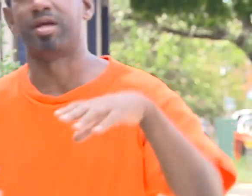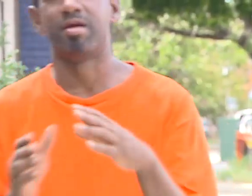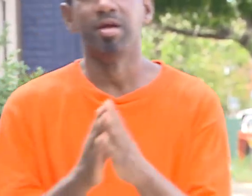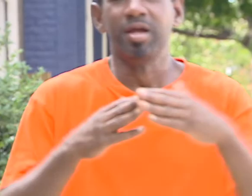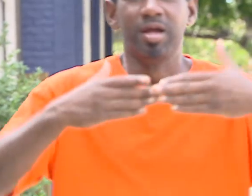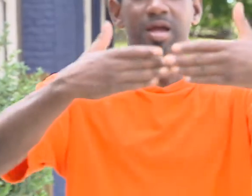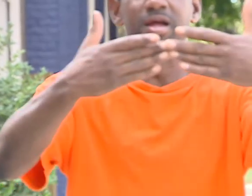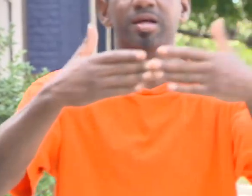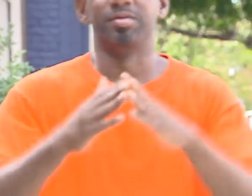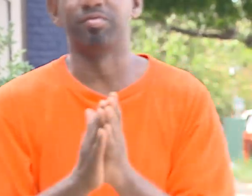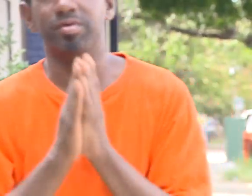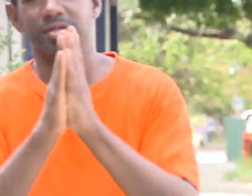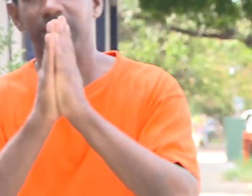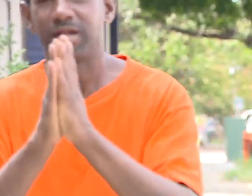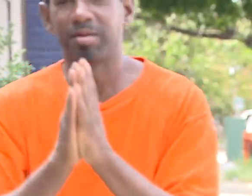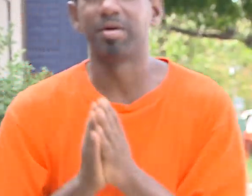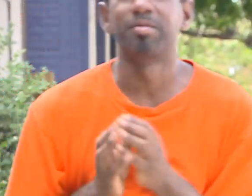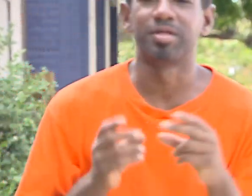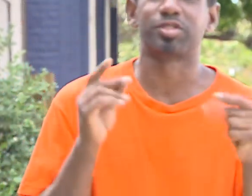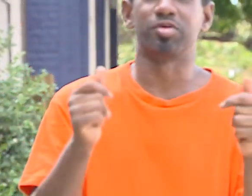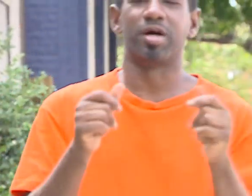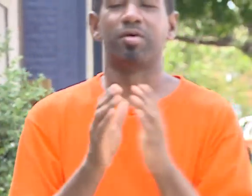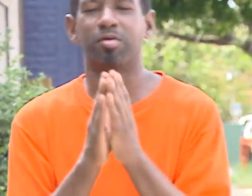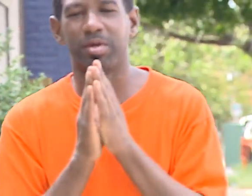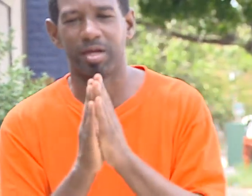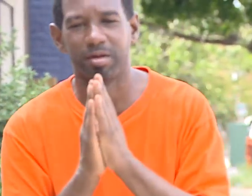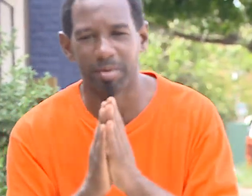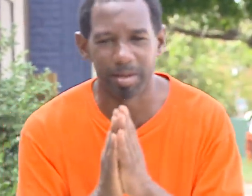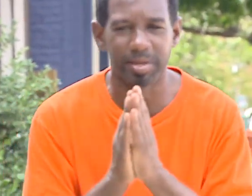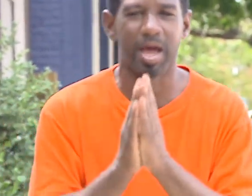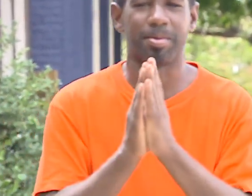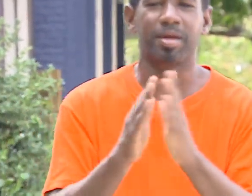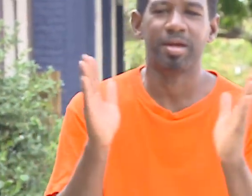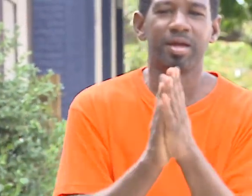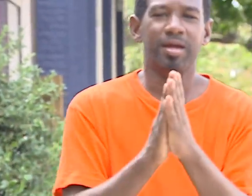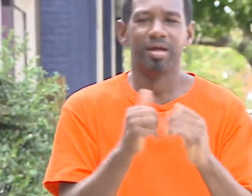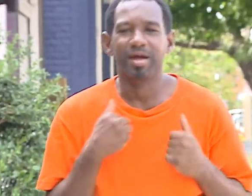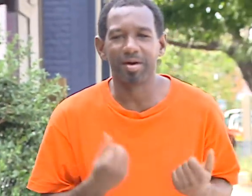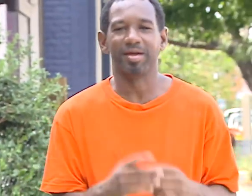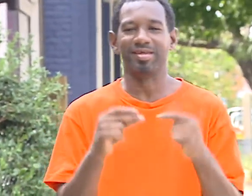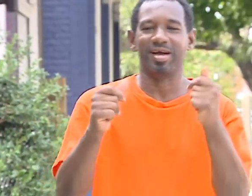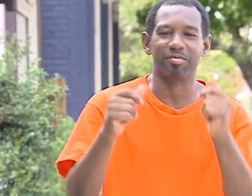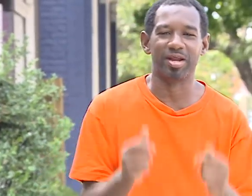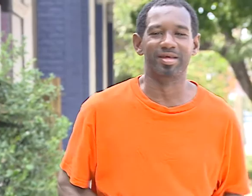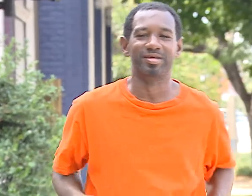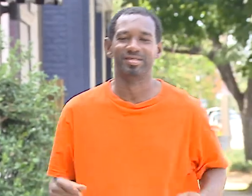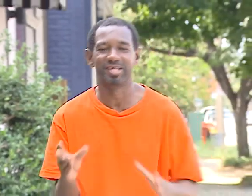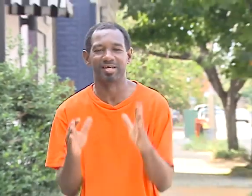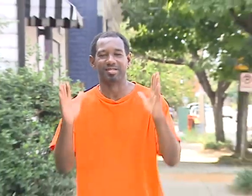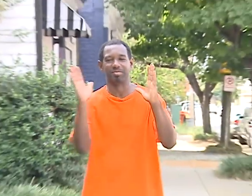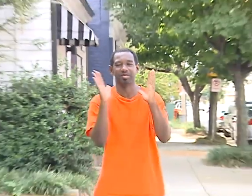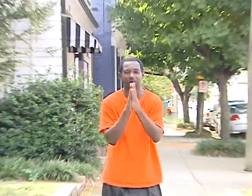there. And I'm gonna show y'all home and everybody be happy. Alright, y'all ready? Yes, here we go.